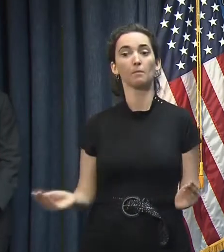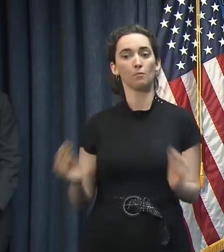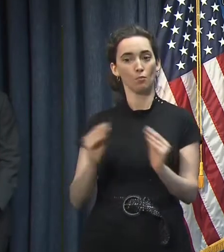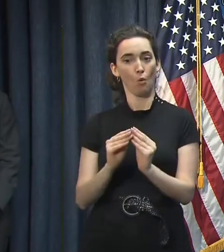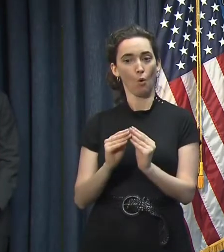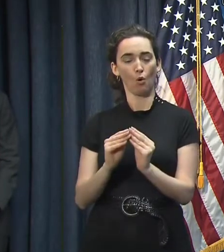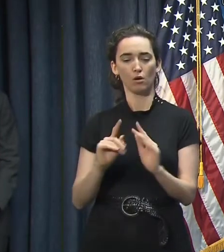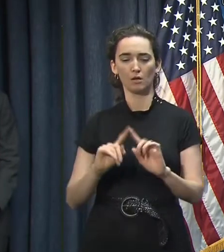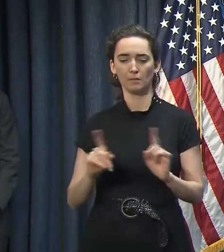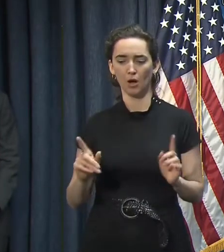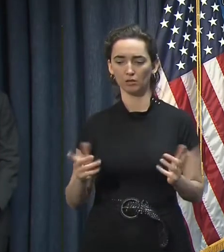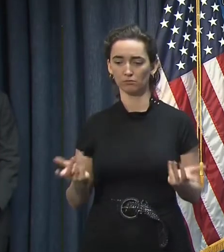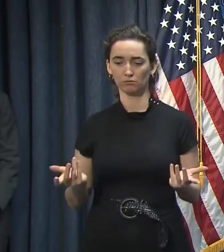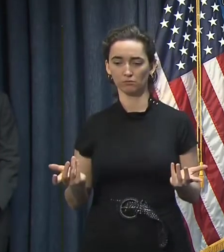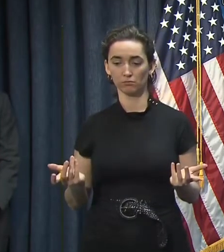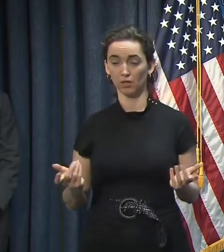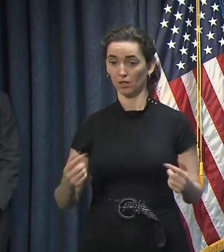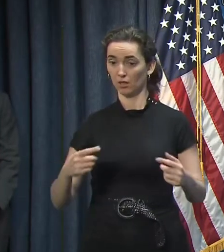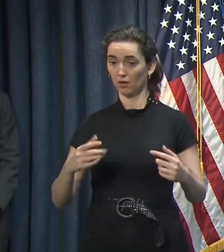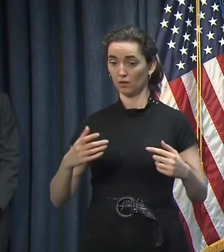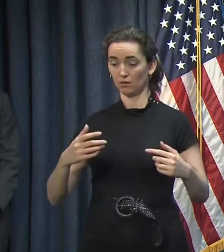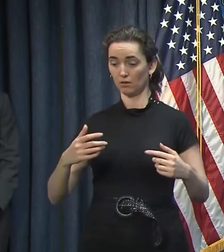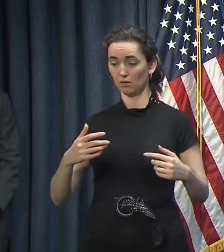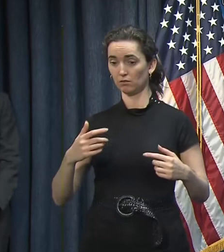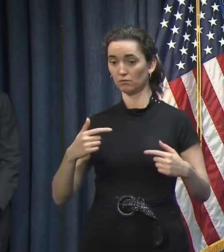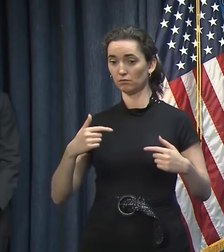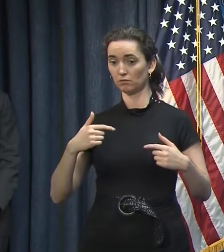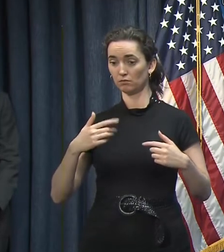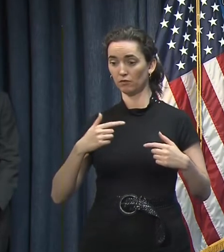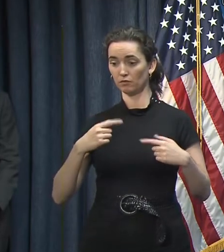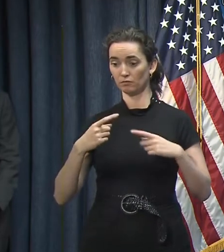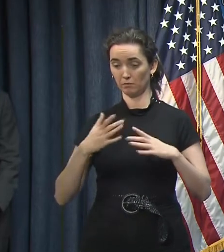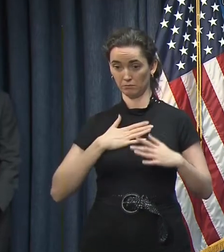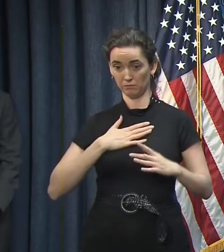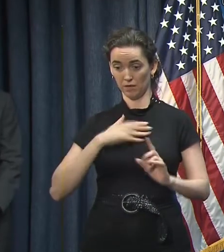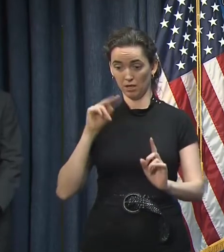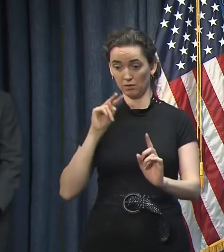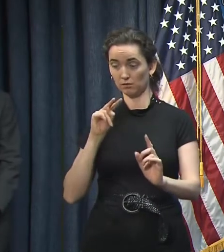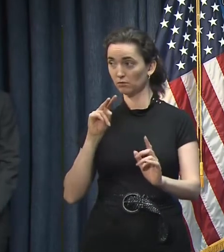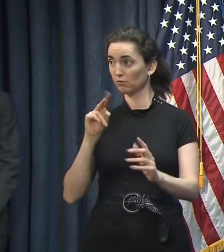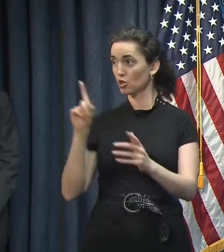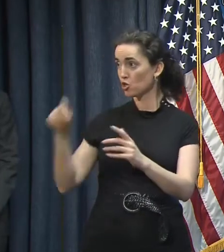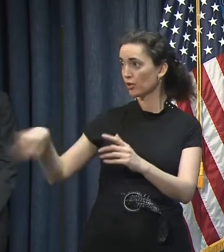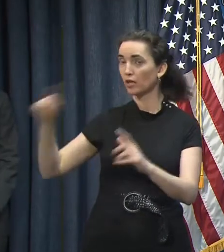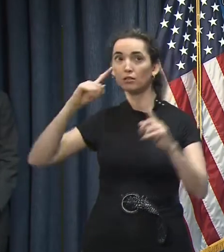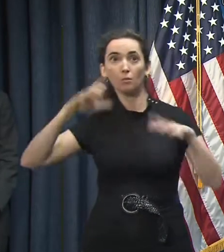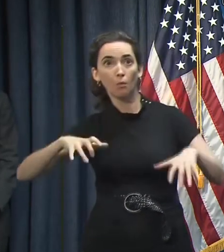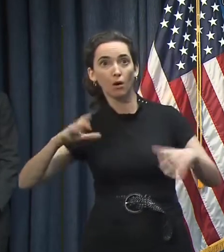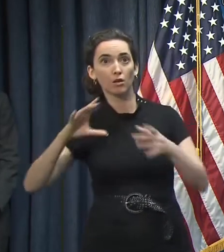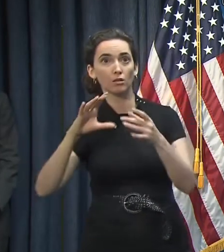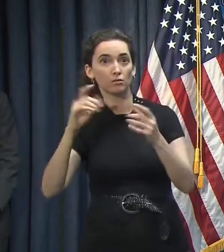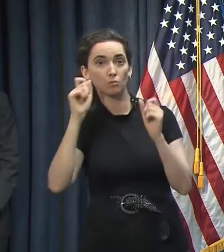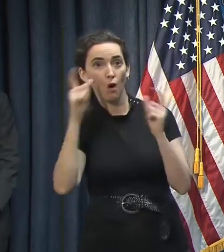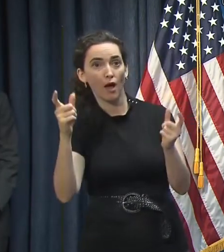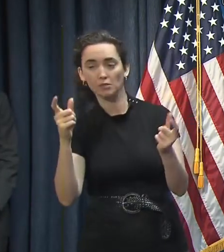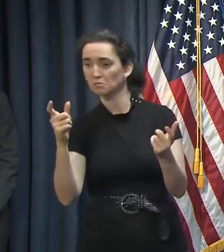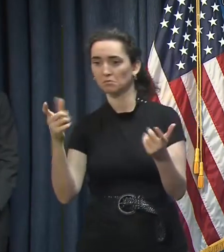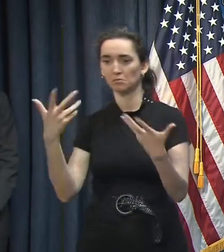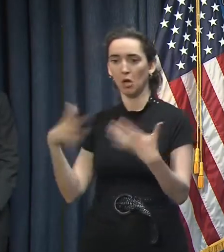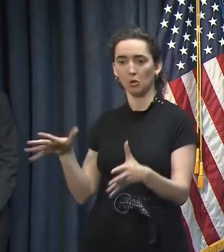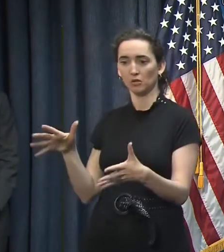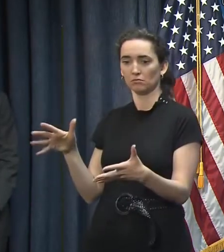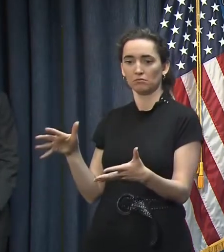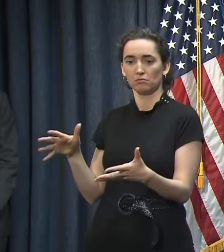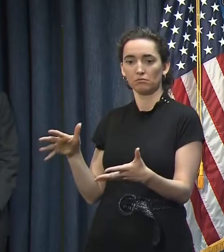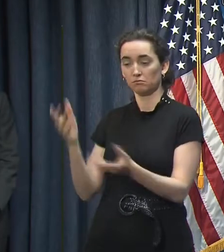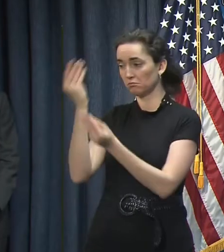wasn't anything that, as far as I'm concerned, that should have been a surprise or caught him unaware, because